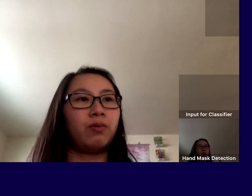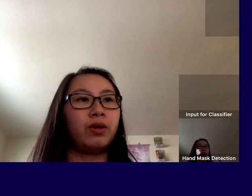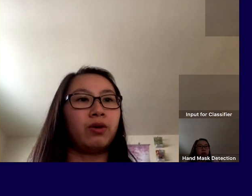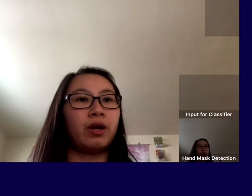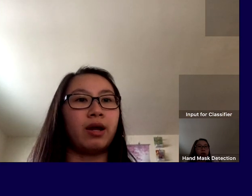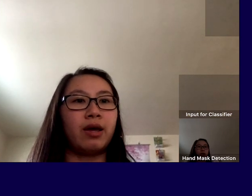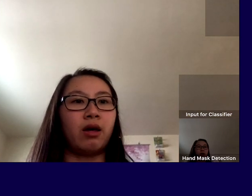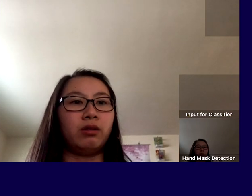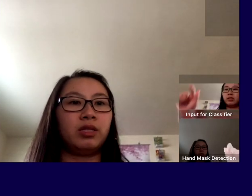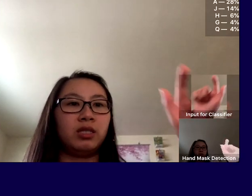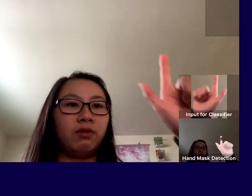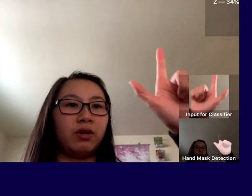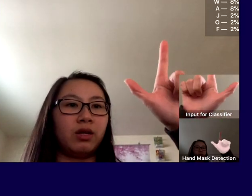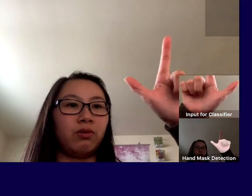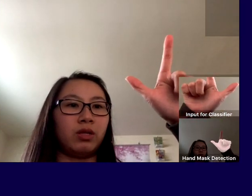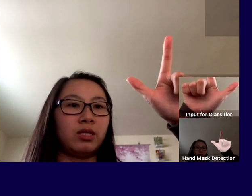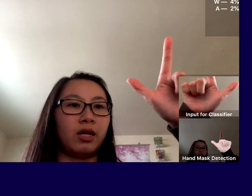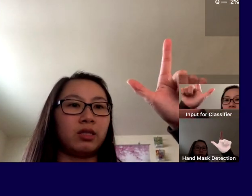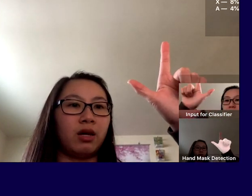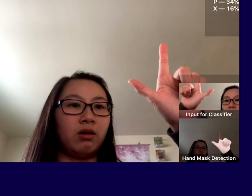we are at L. Let's see if it can detect L.